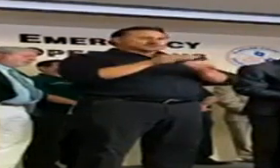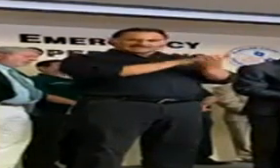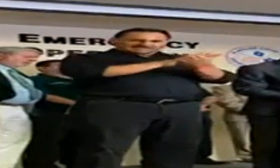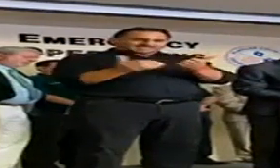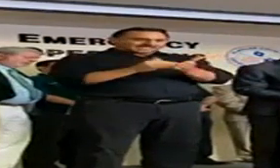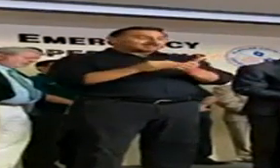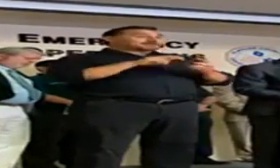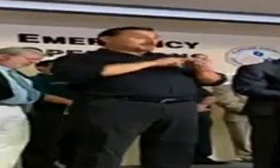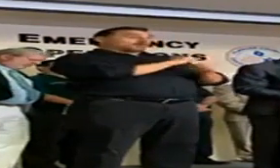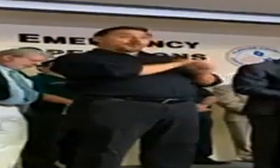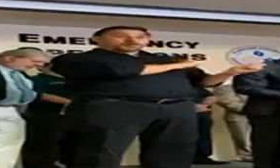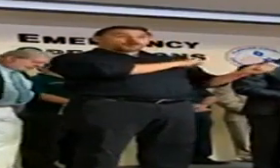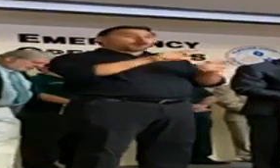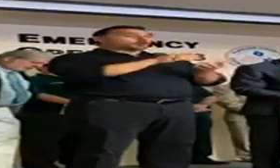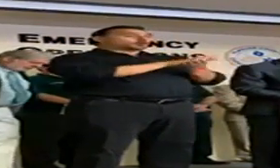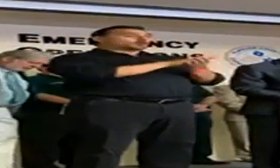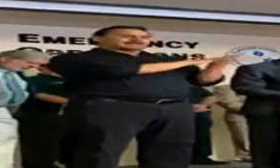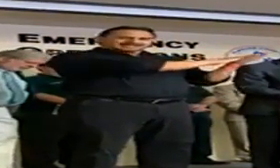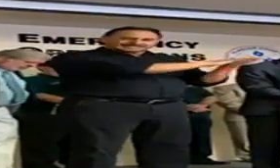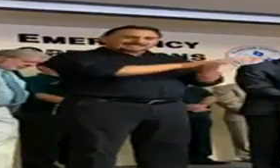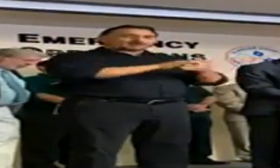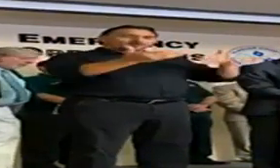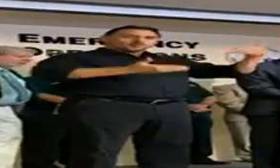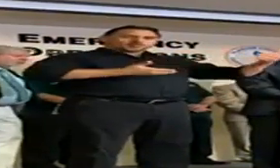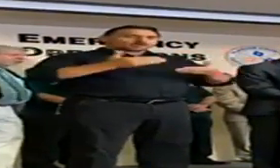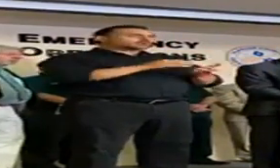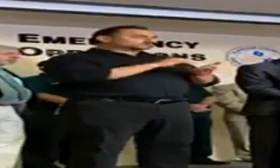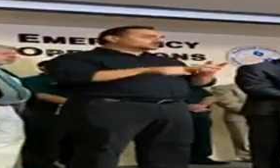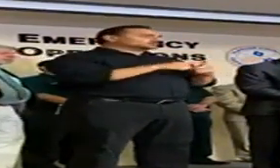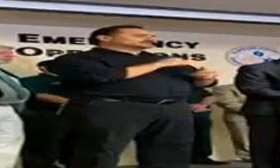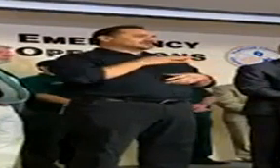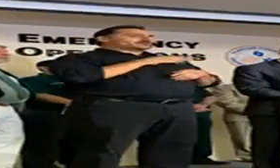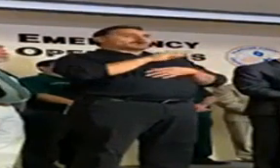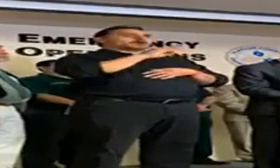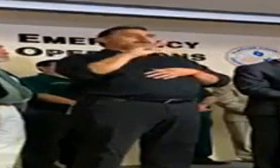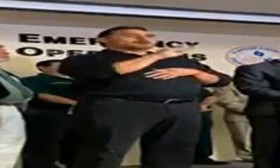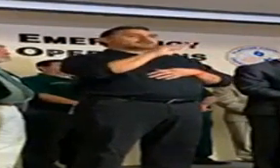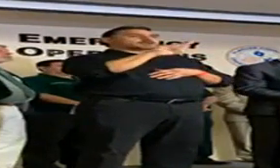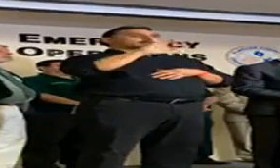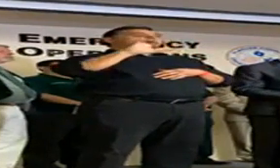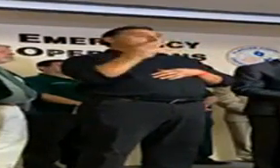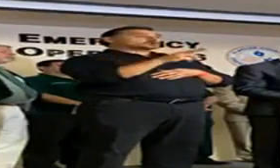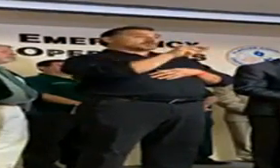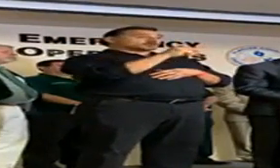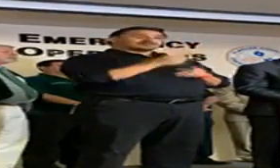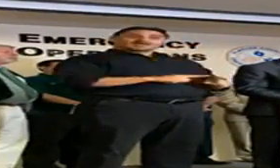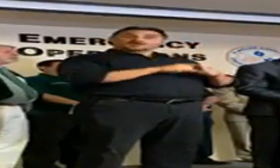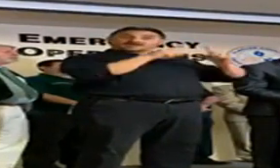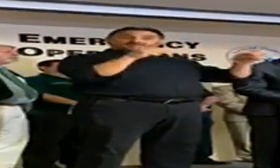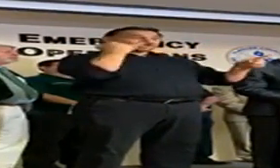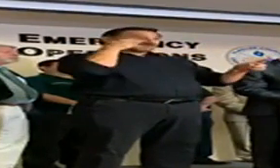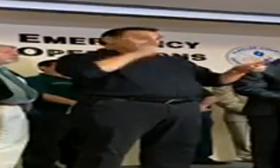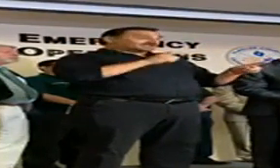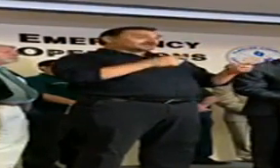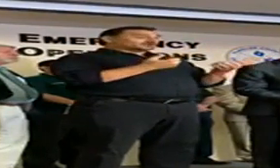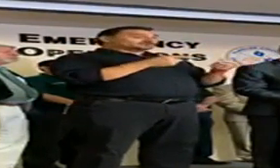all of our schools will be clean and ready to welcome our teachers, staff and students Monday, March 30th. However, if we need